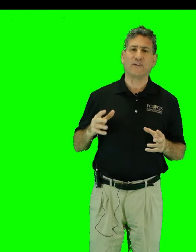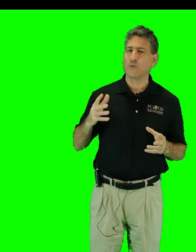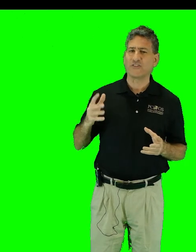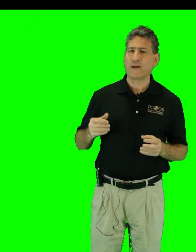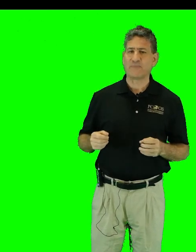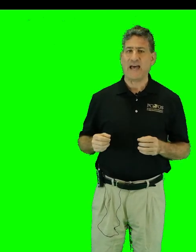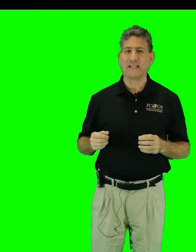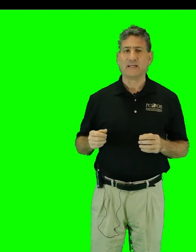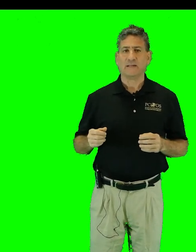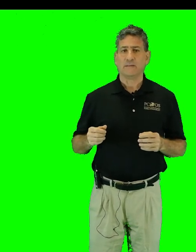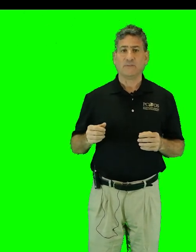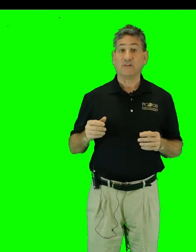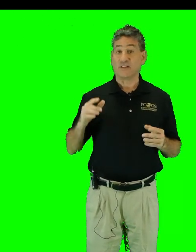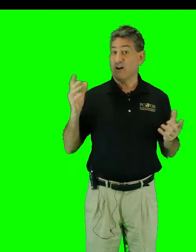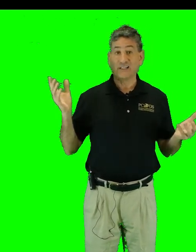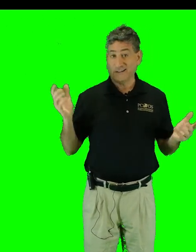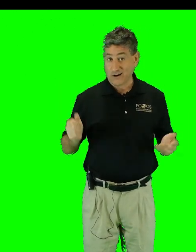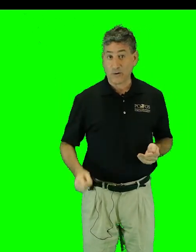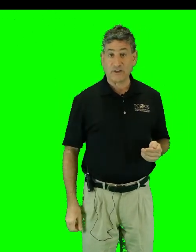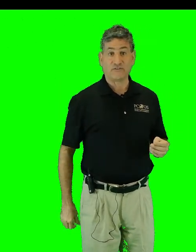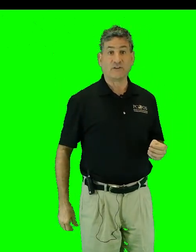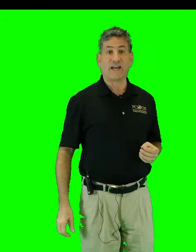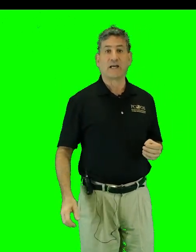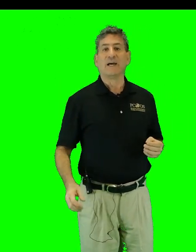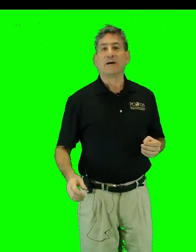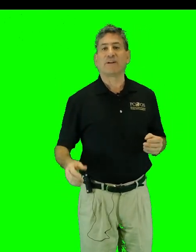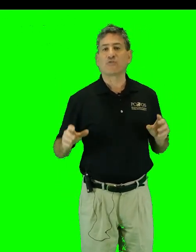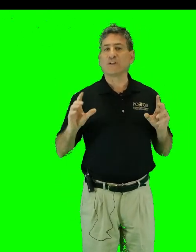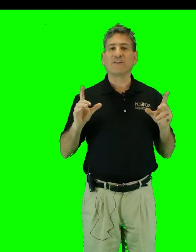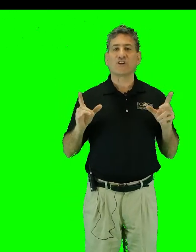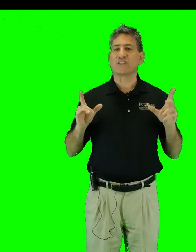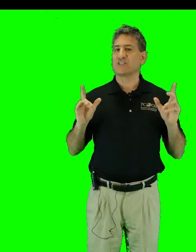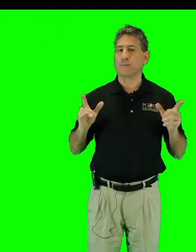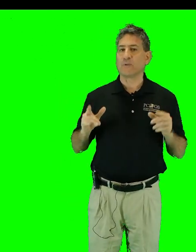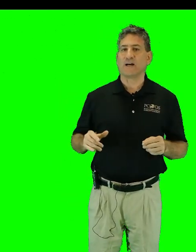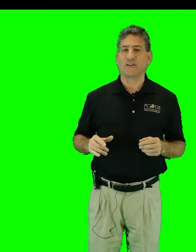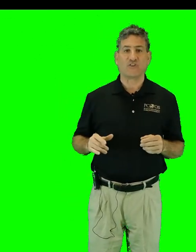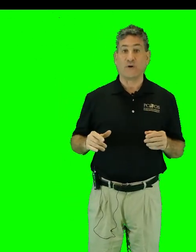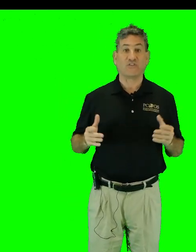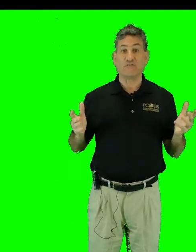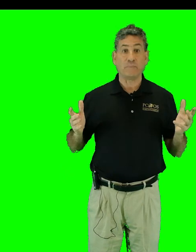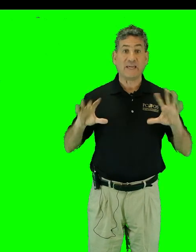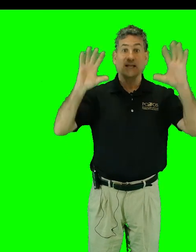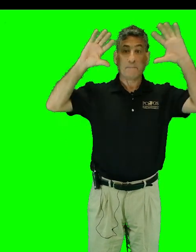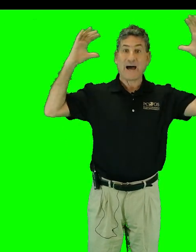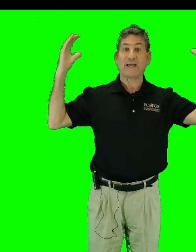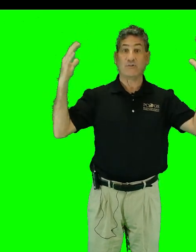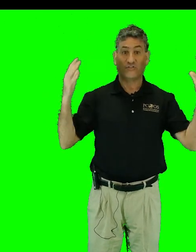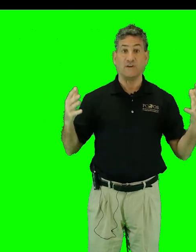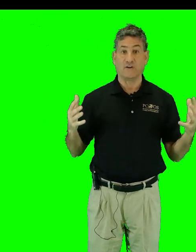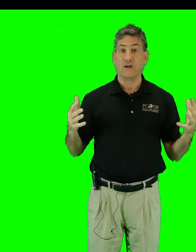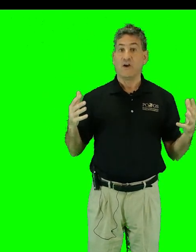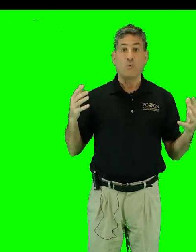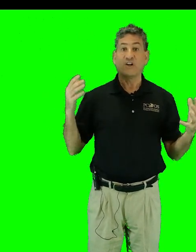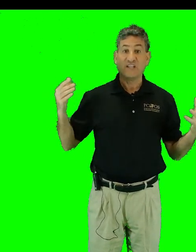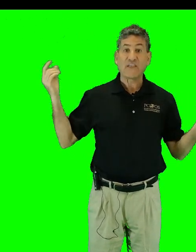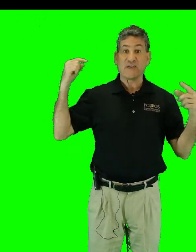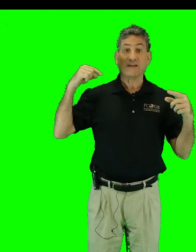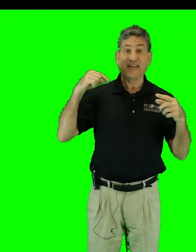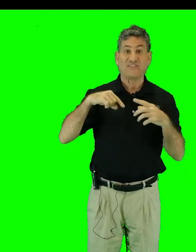to accept that. You can call it karma if you like, but it's really just the simple consequence of being in a biosphere, where nothing gets